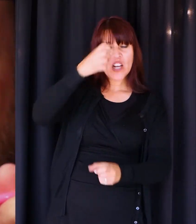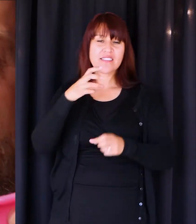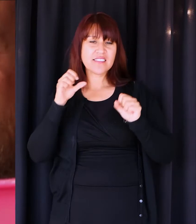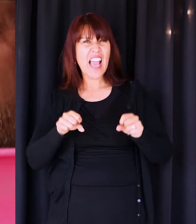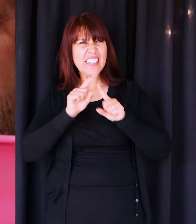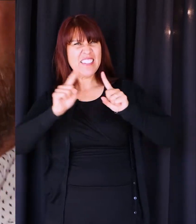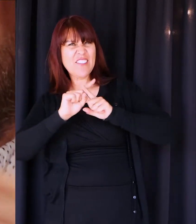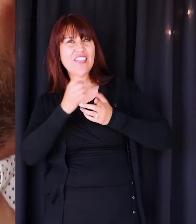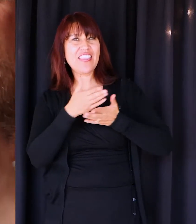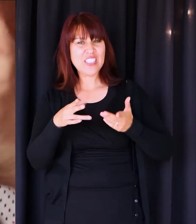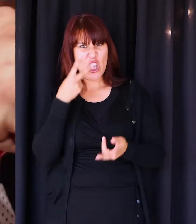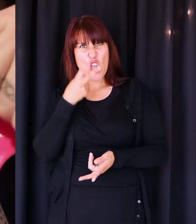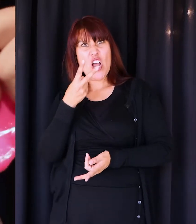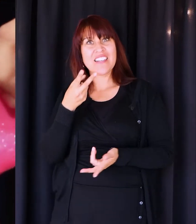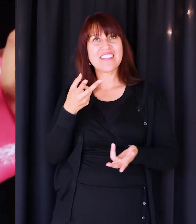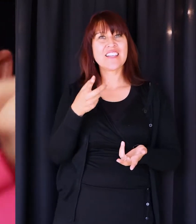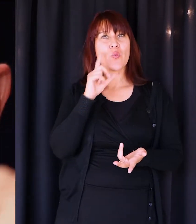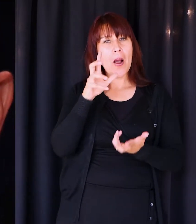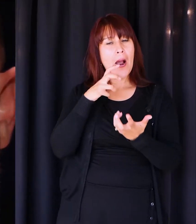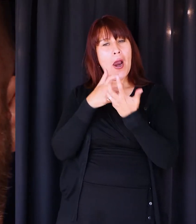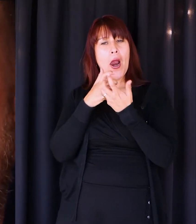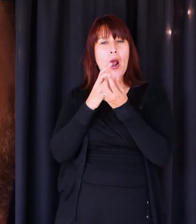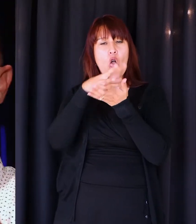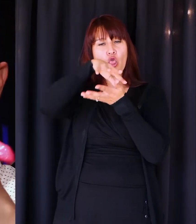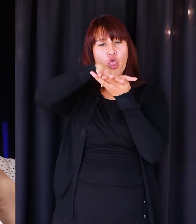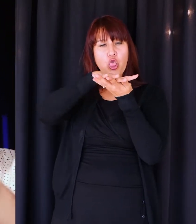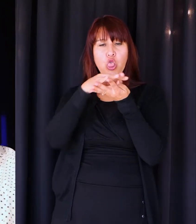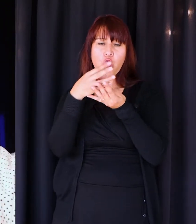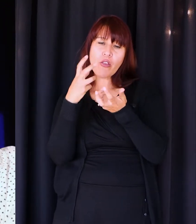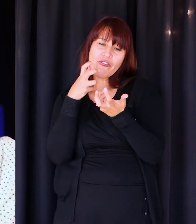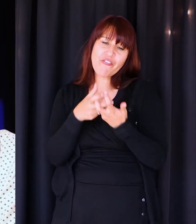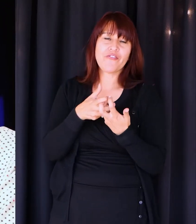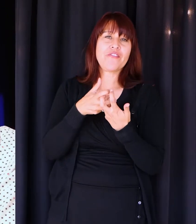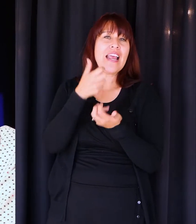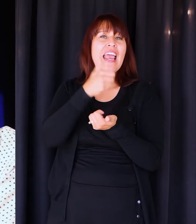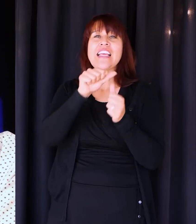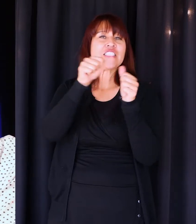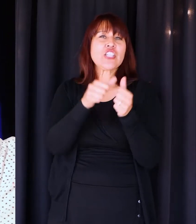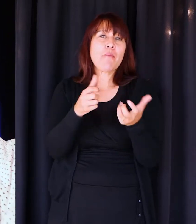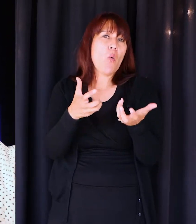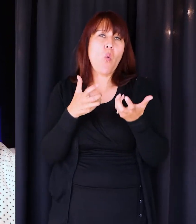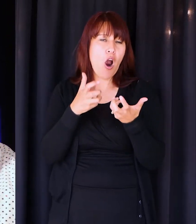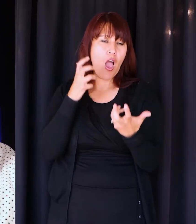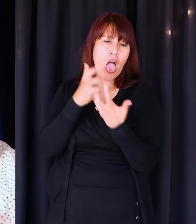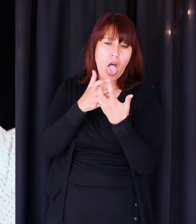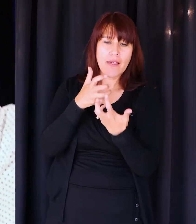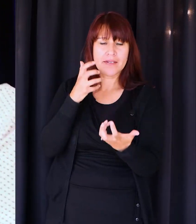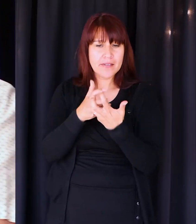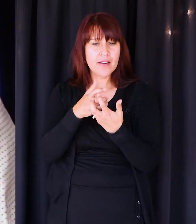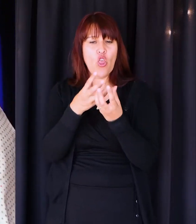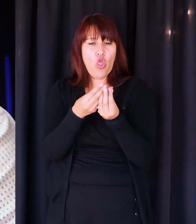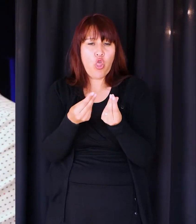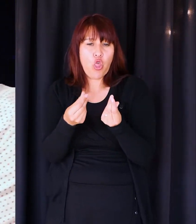do all kinds of stuff. I mean, look at this. It'll just conform to almost any shape that I want it to be in. I mean,